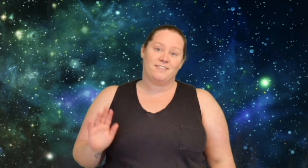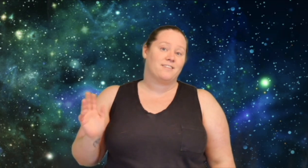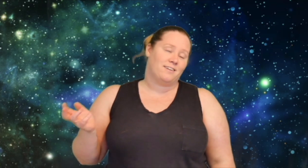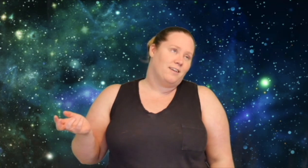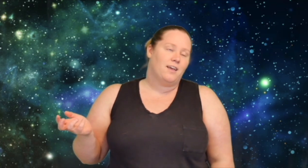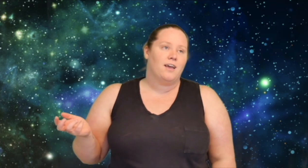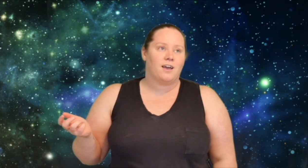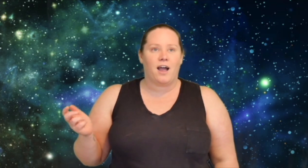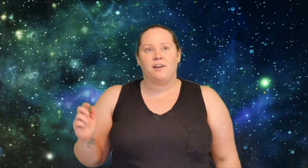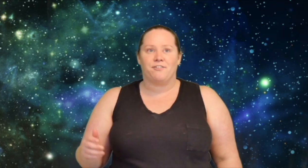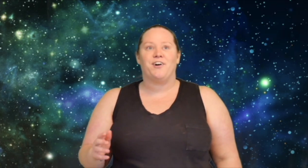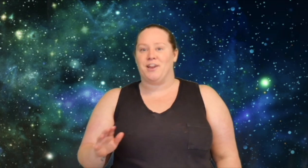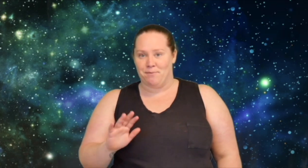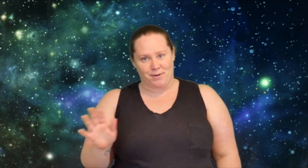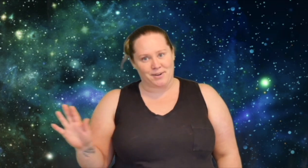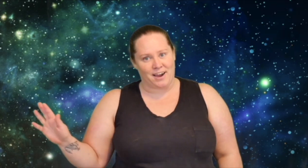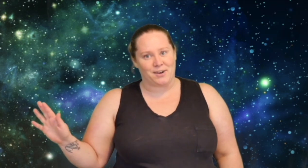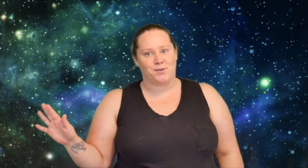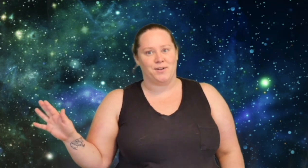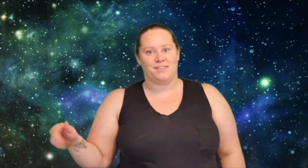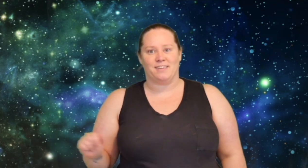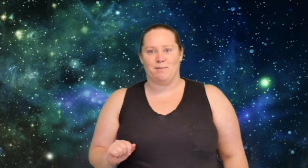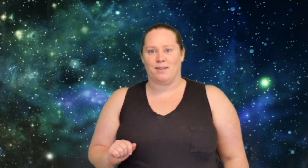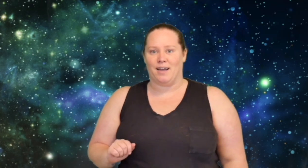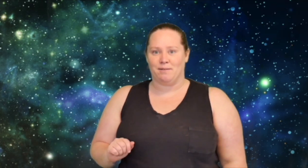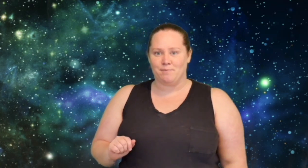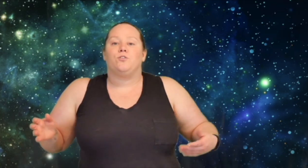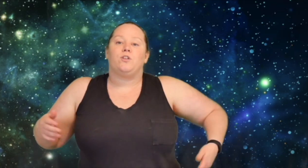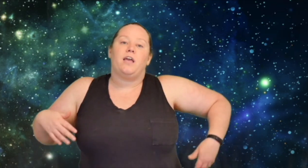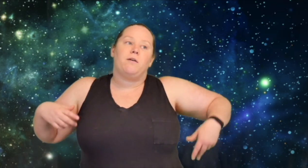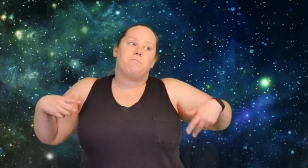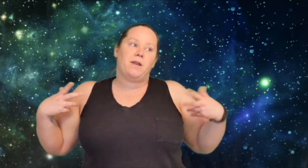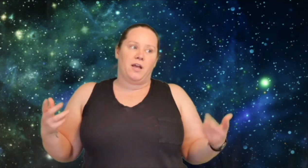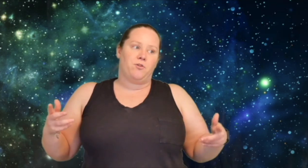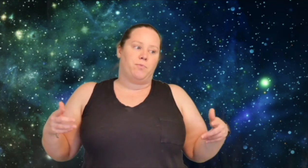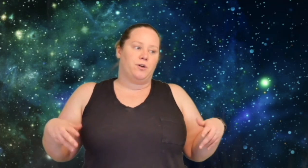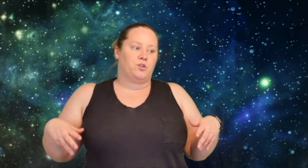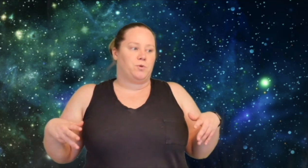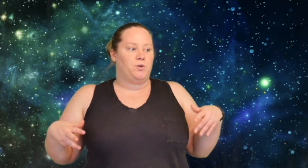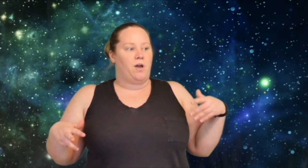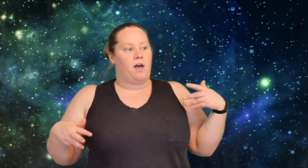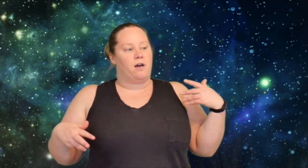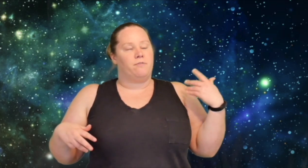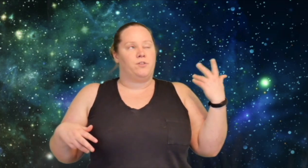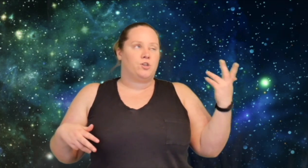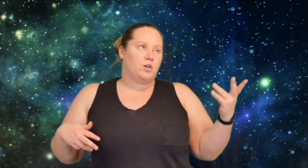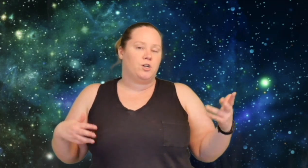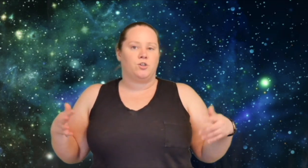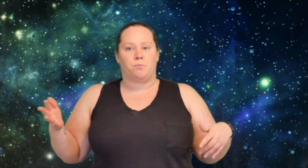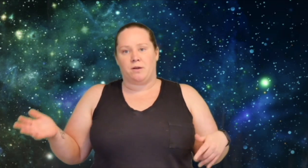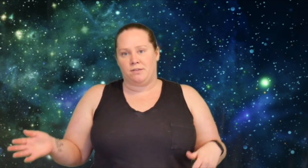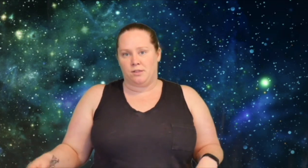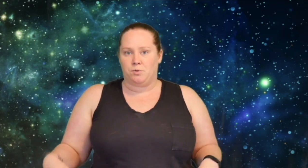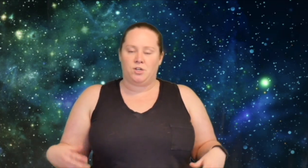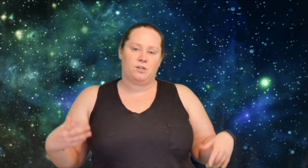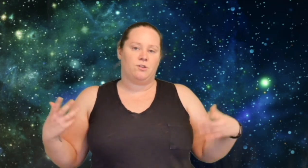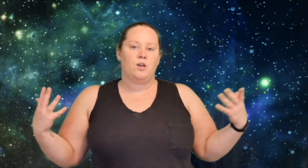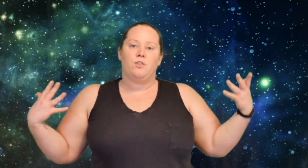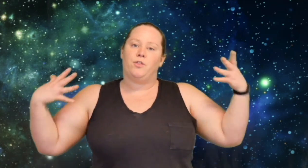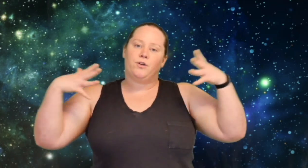It's kind of funny but kind of cool at the same time. So like many other books where you have the church suppressing the witches, there